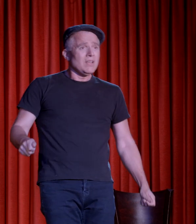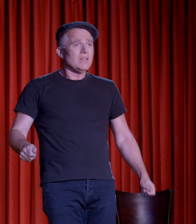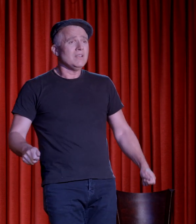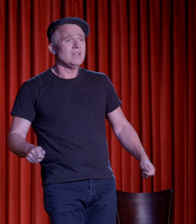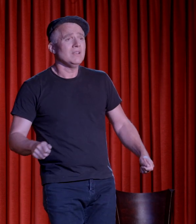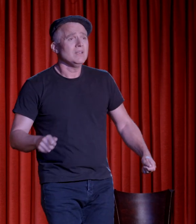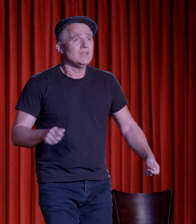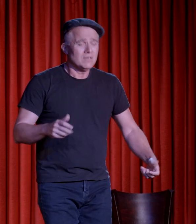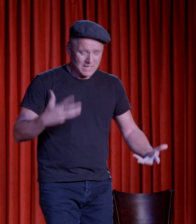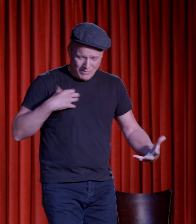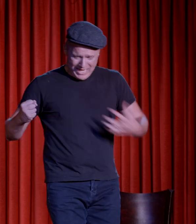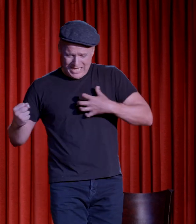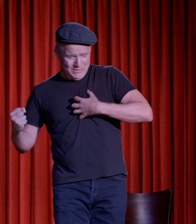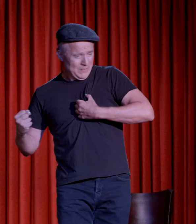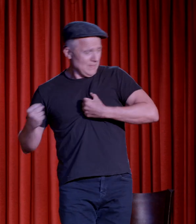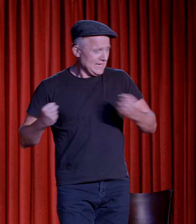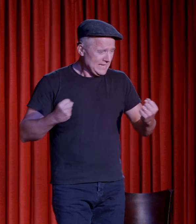River in the rain,